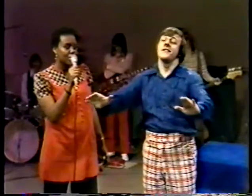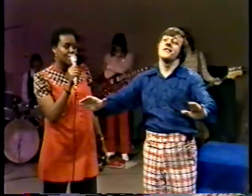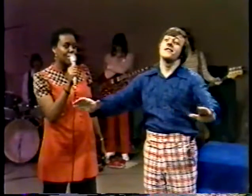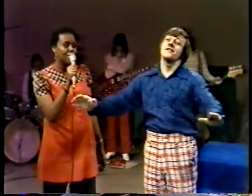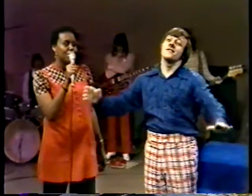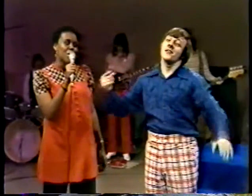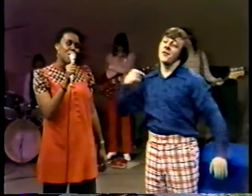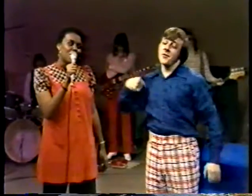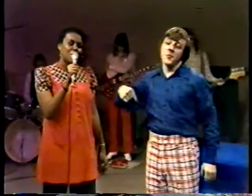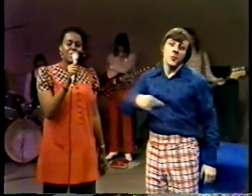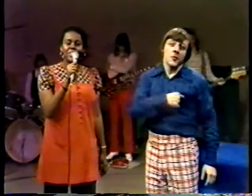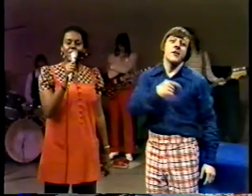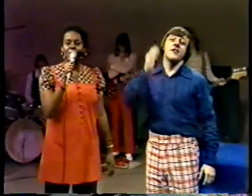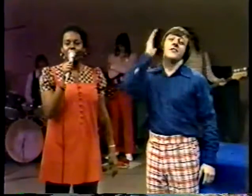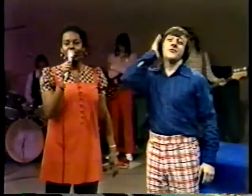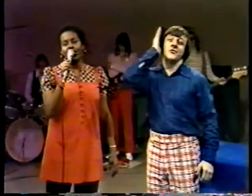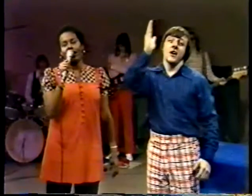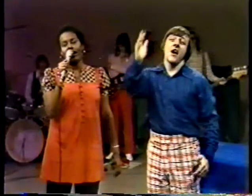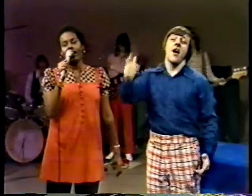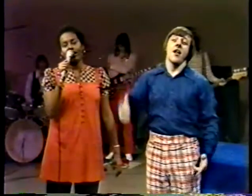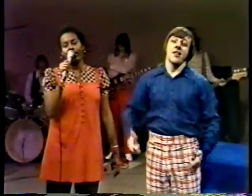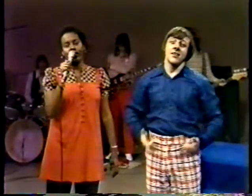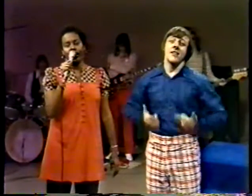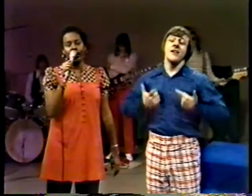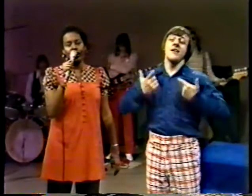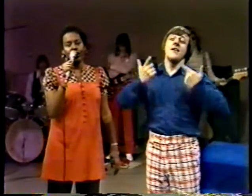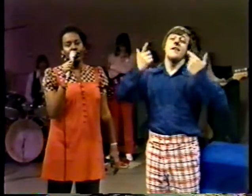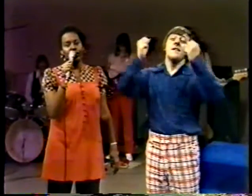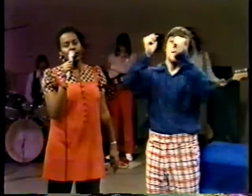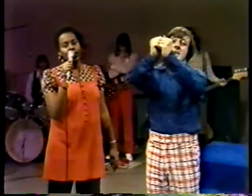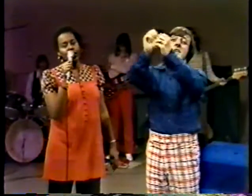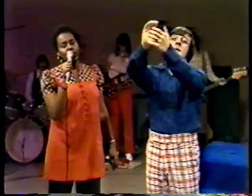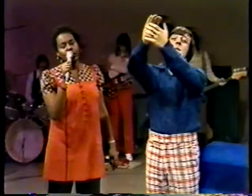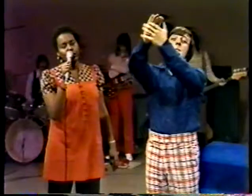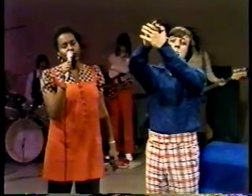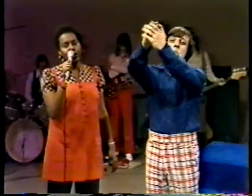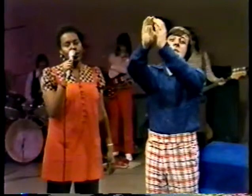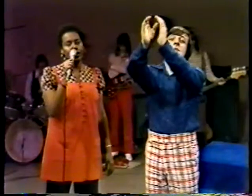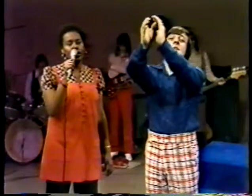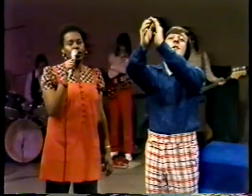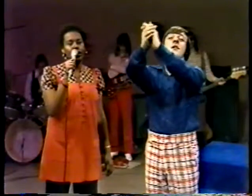We shall live in peace.